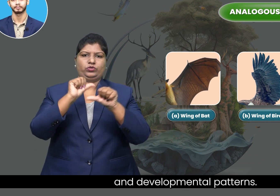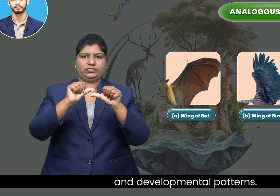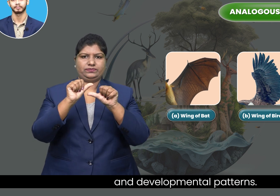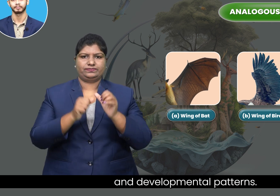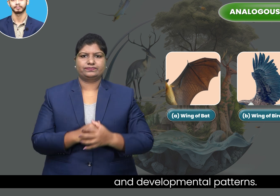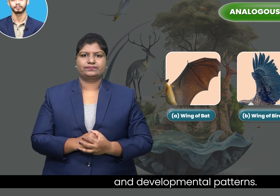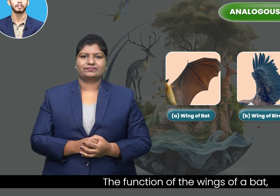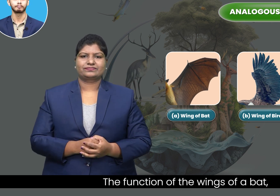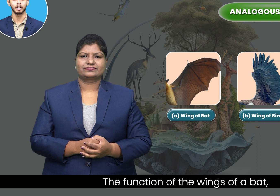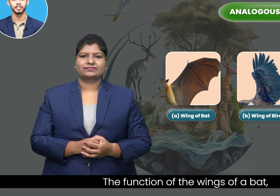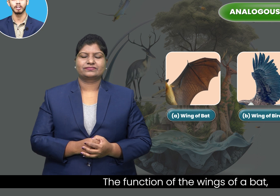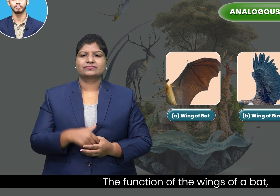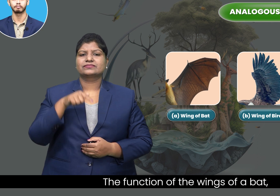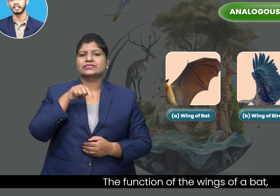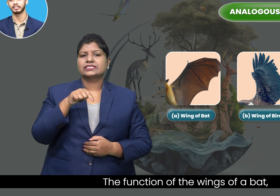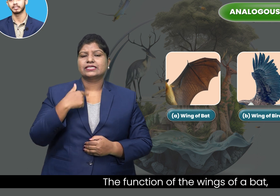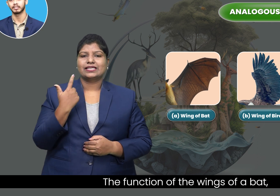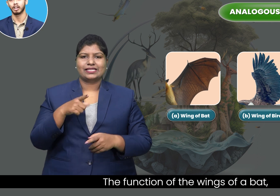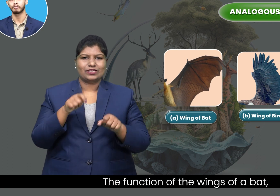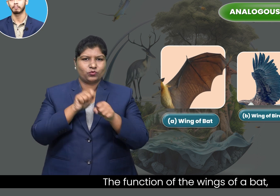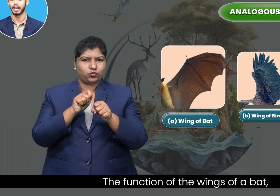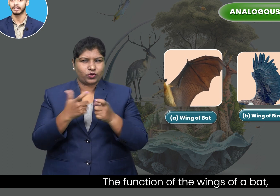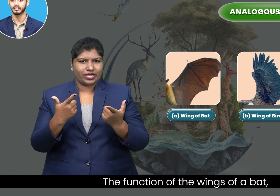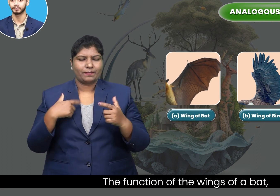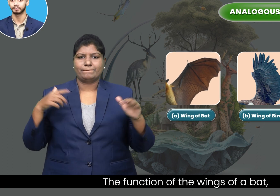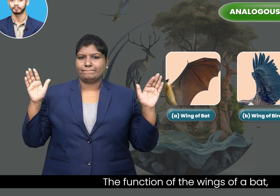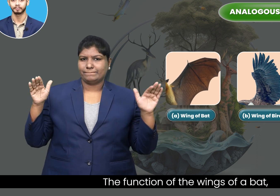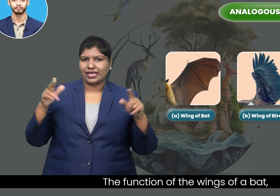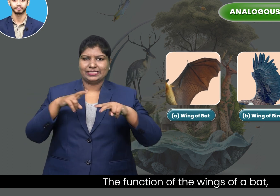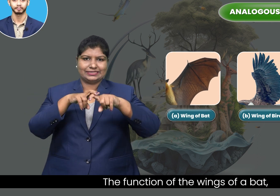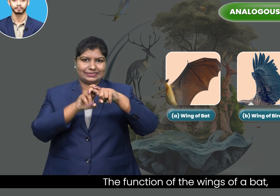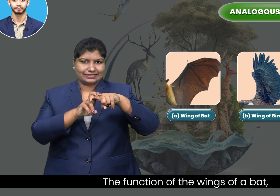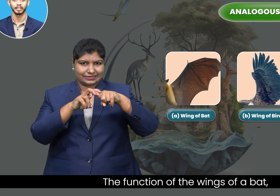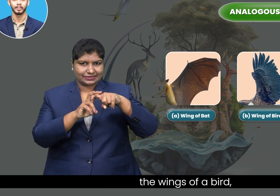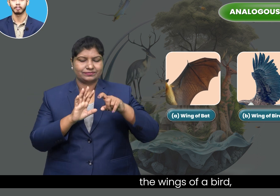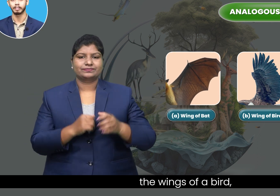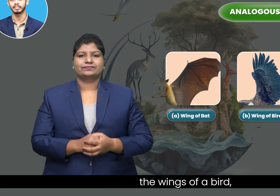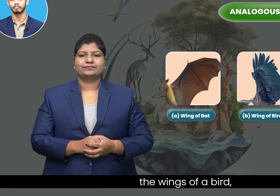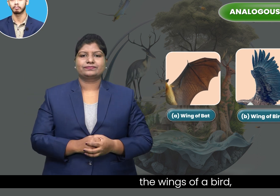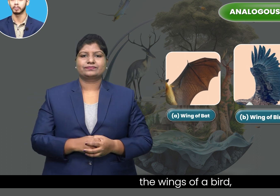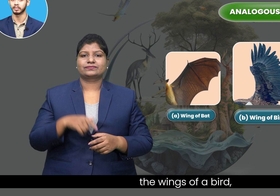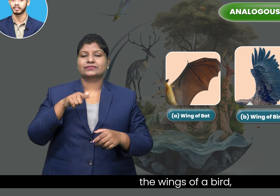The function of the wings of a bat, the wings of a bird